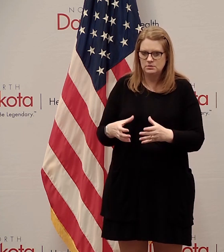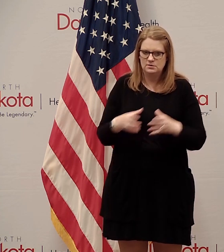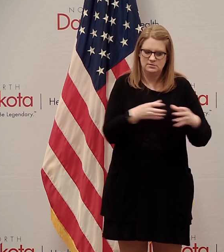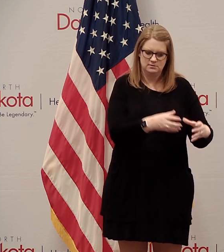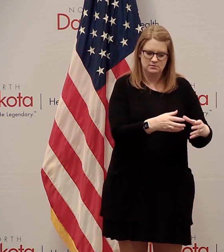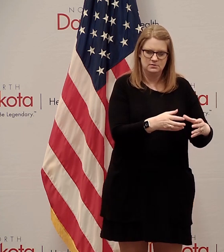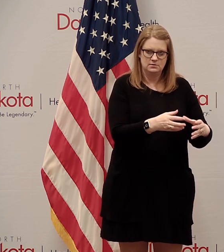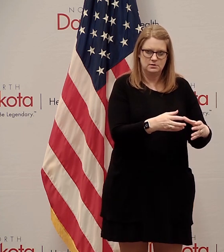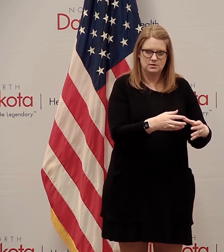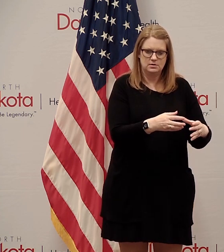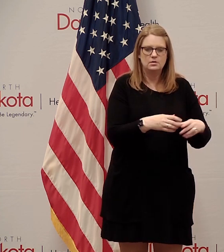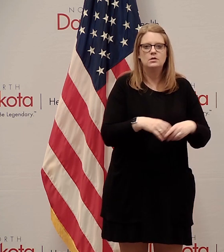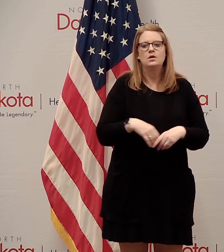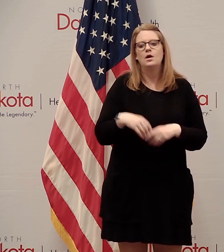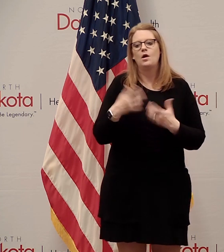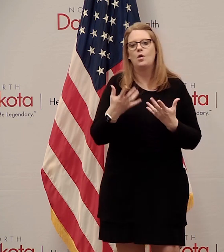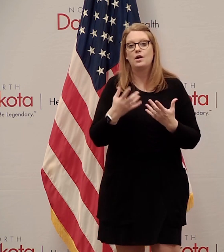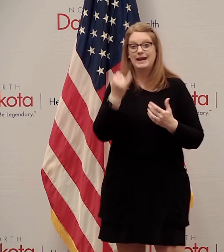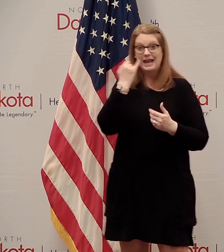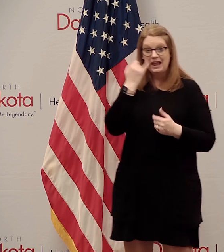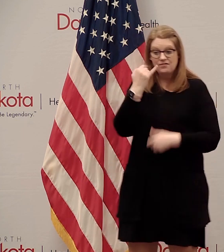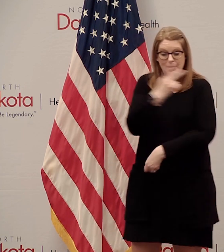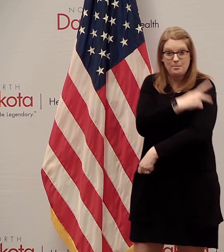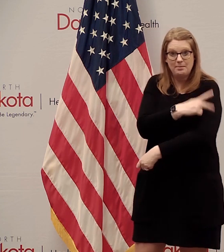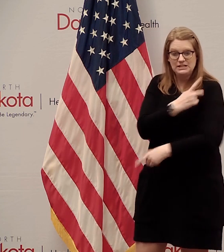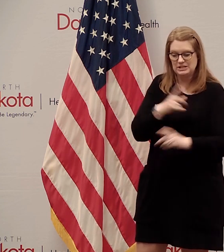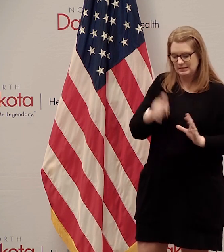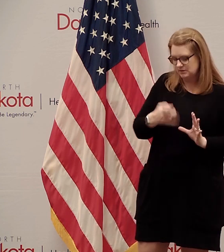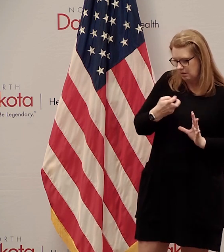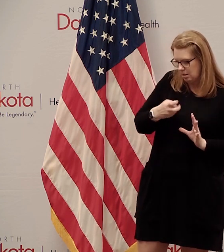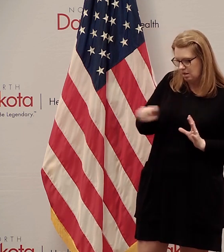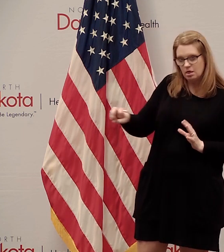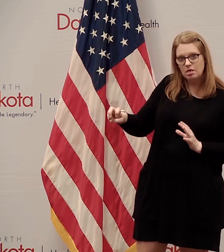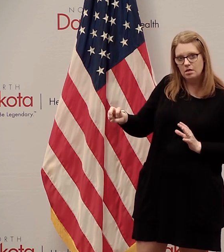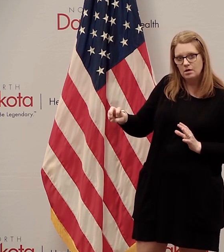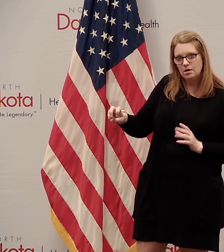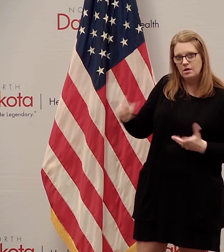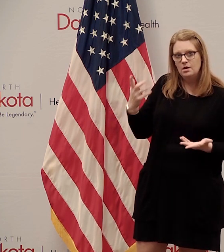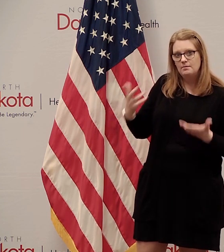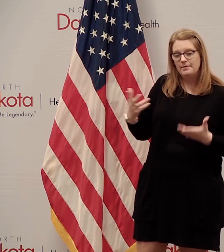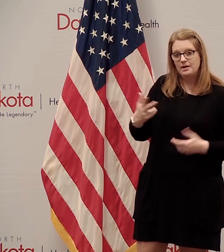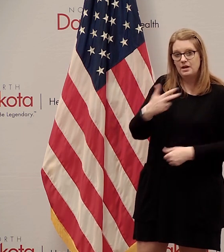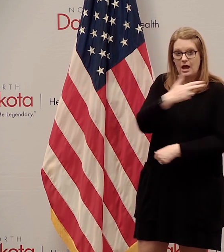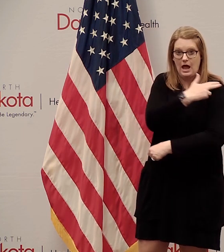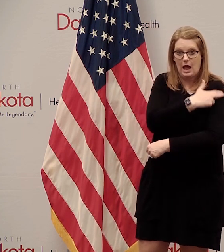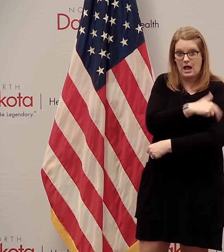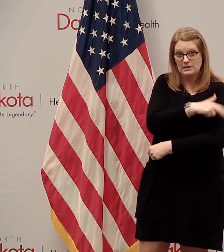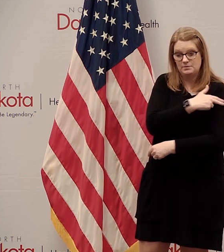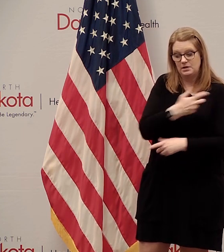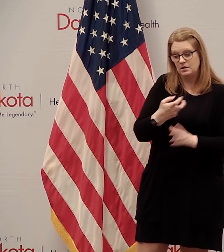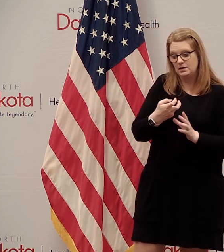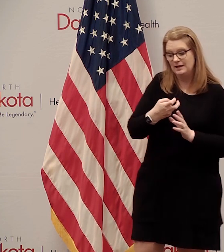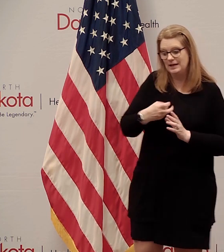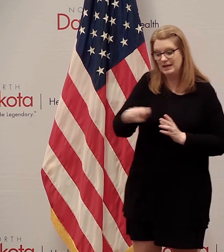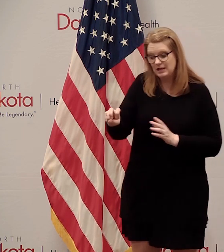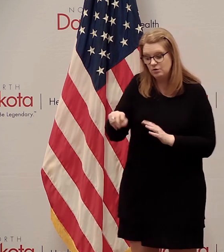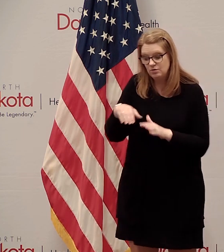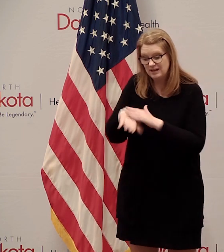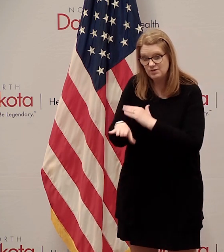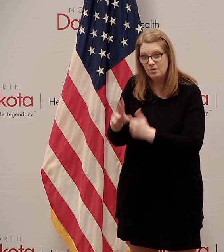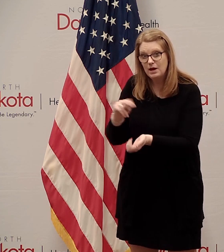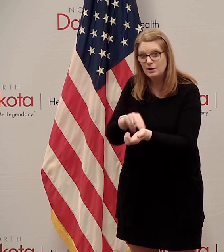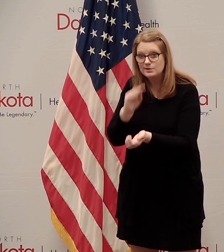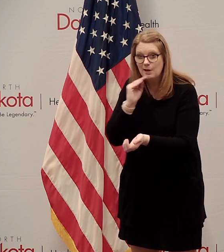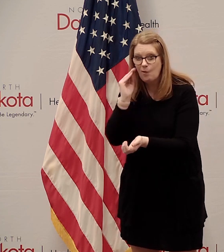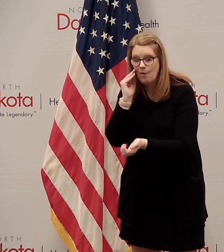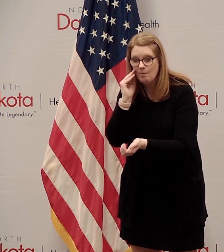protocol and the transfer protocol is not only with to move patients from a hospital into a congregate housing setting but